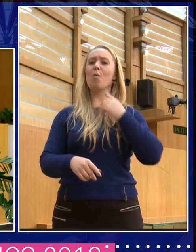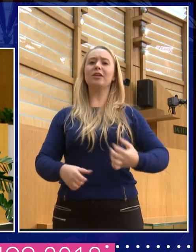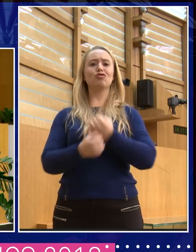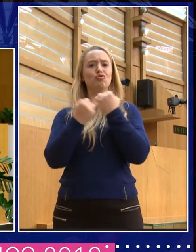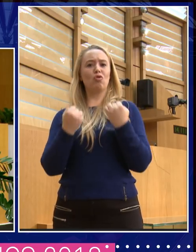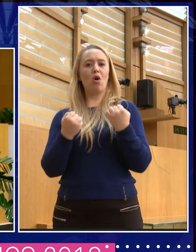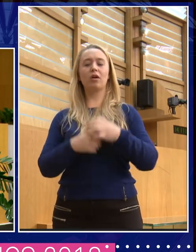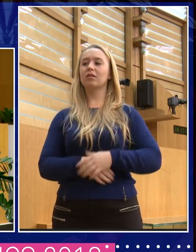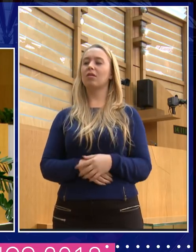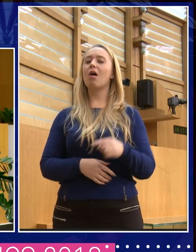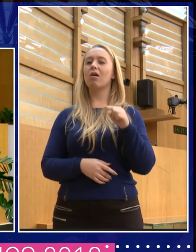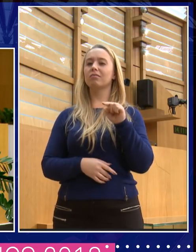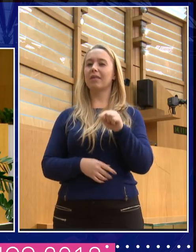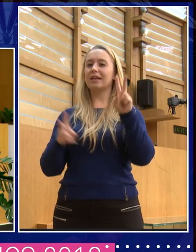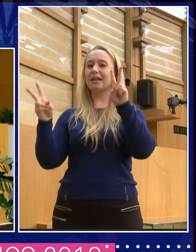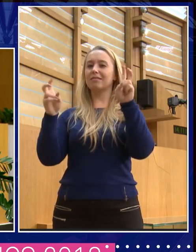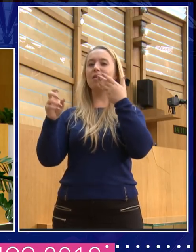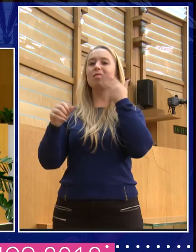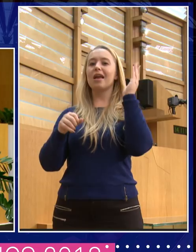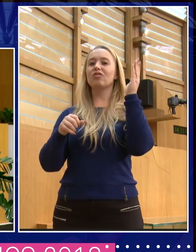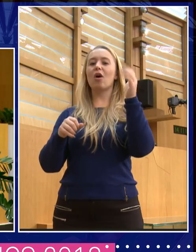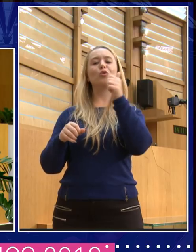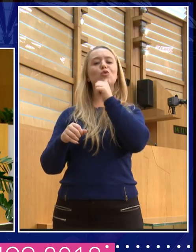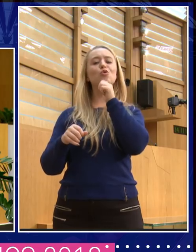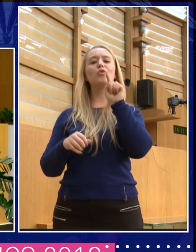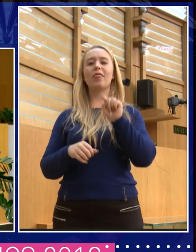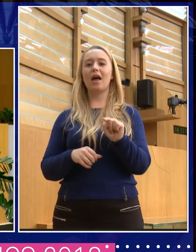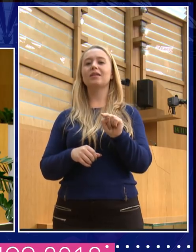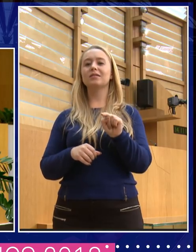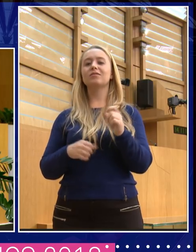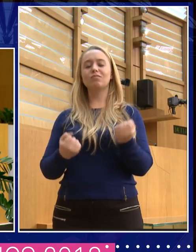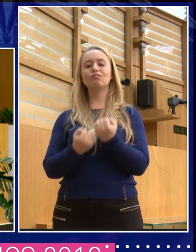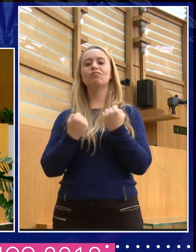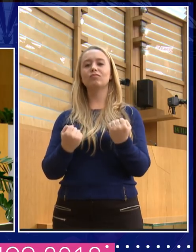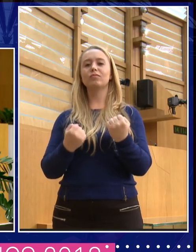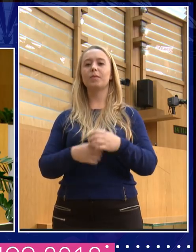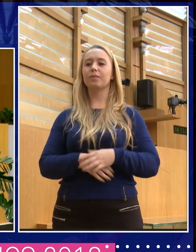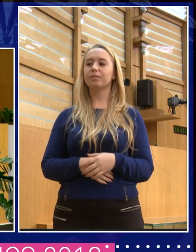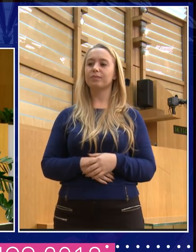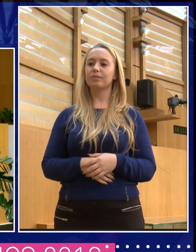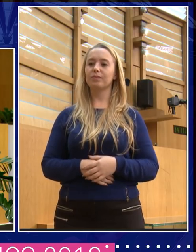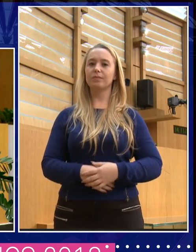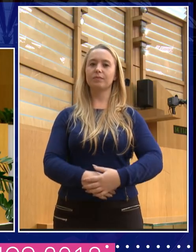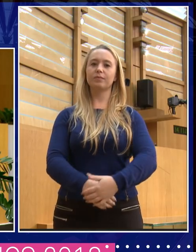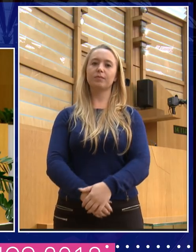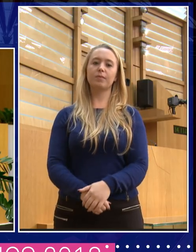open this lecture. Because somehow, all those, all those occasions